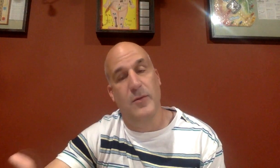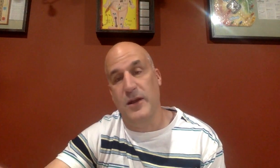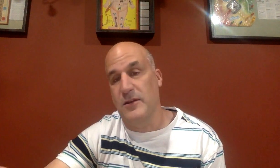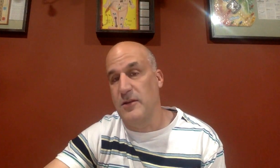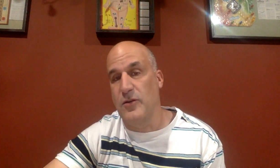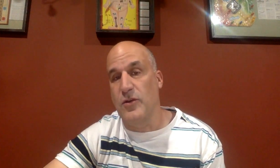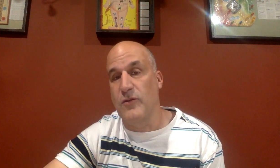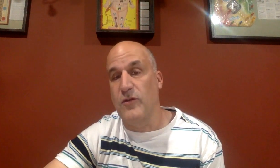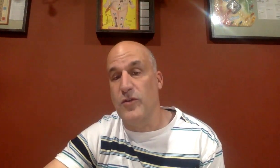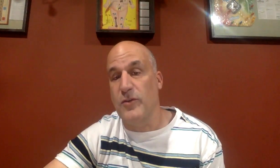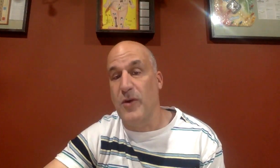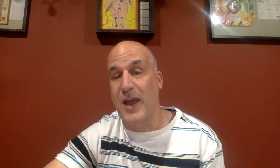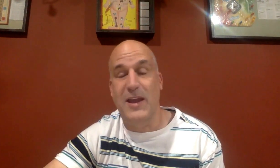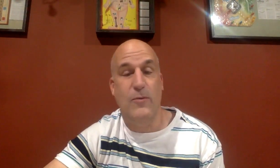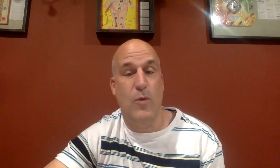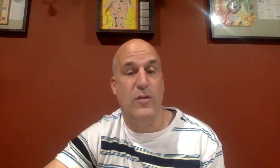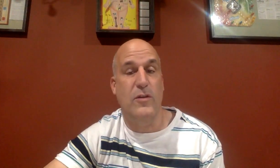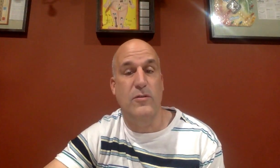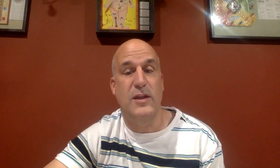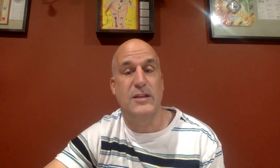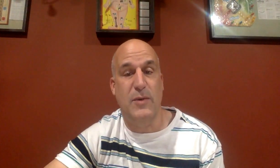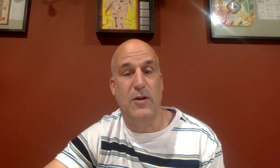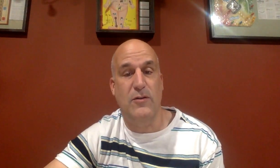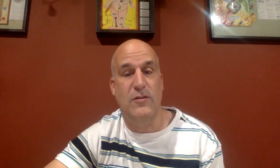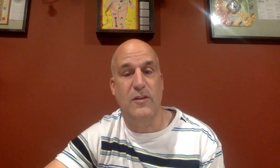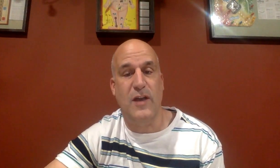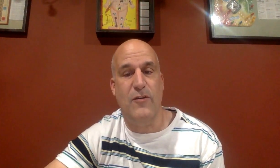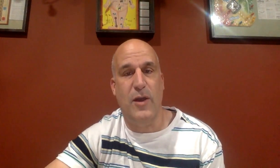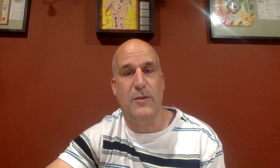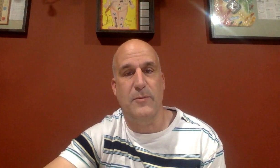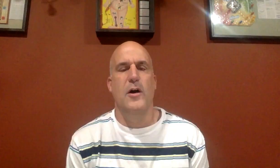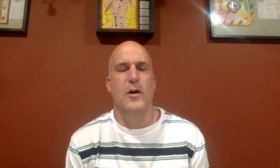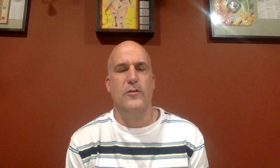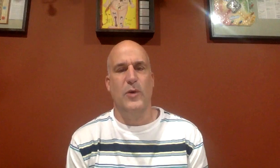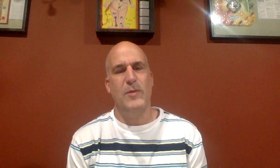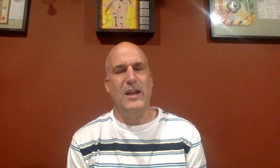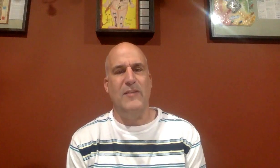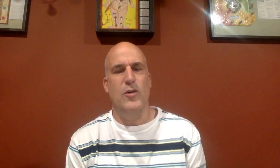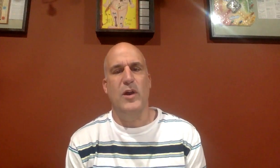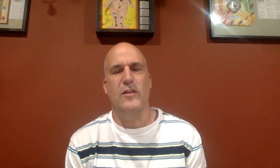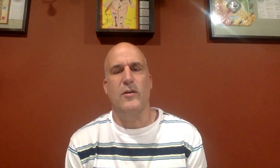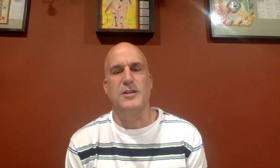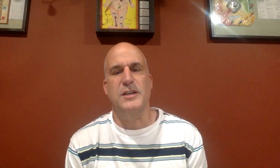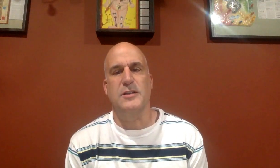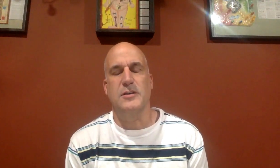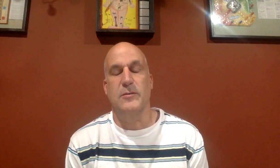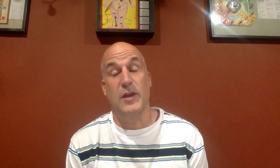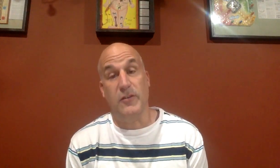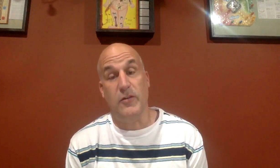but you know, you can, you can spell any word that you need to spell using this alphabet. So what I'm going to leave you with are just some, because you